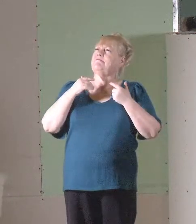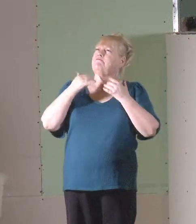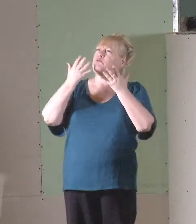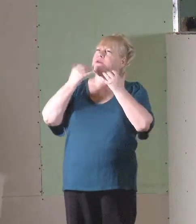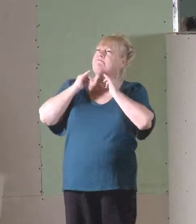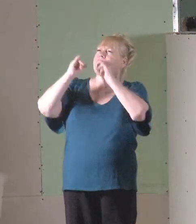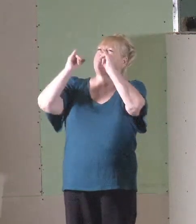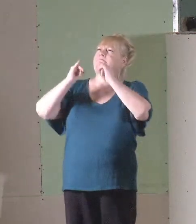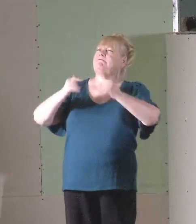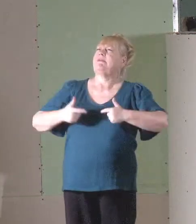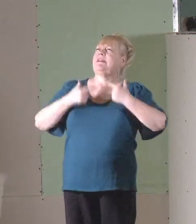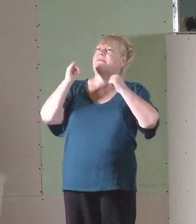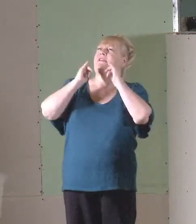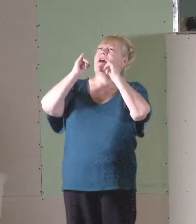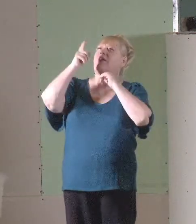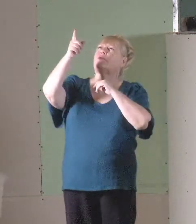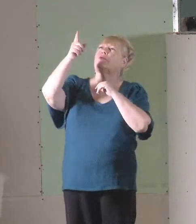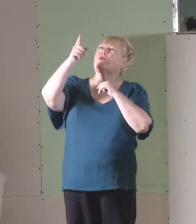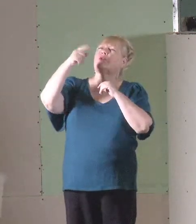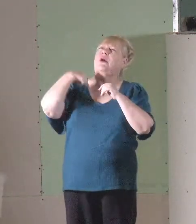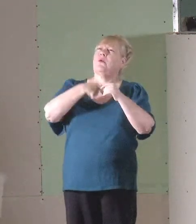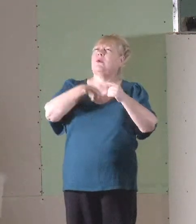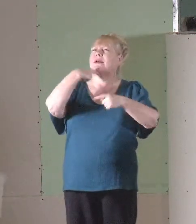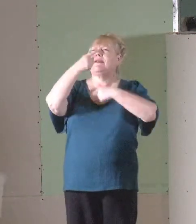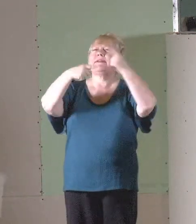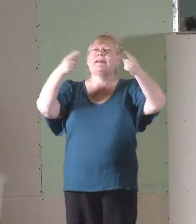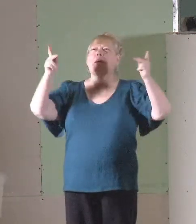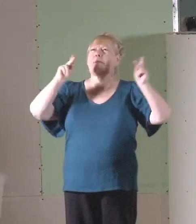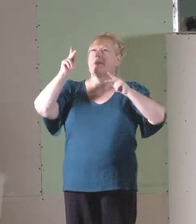as we tell others about you.